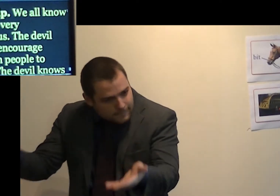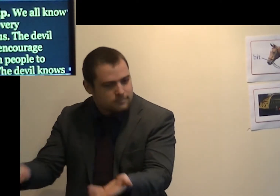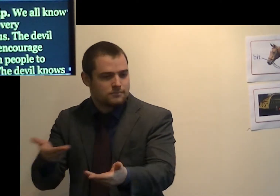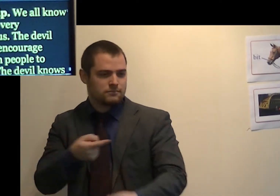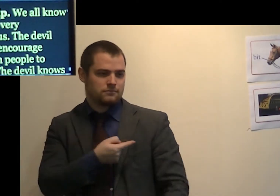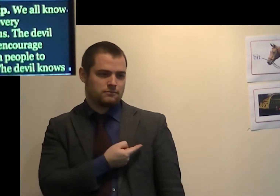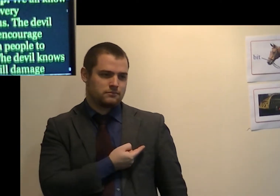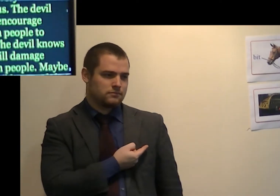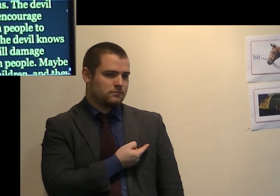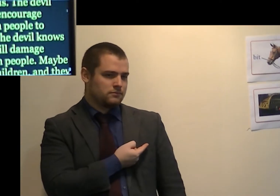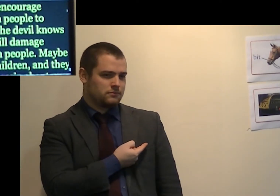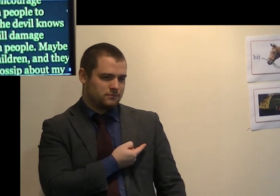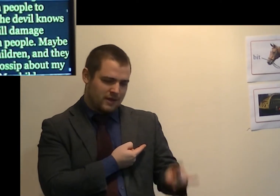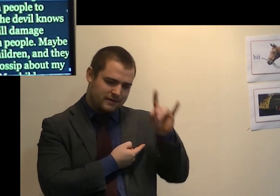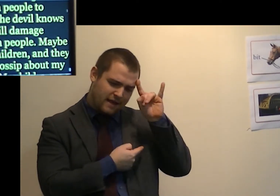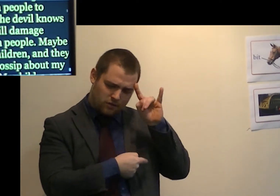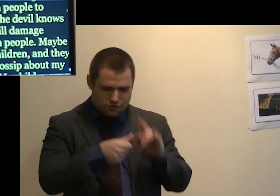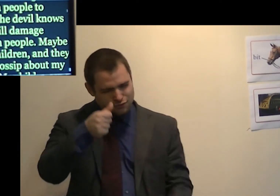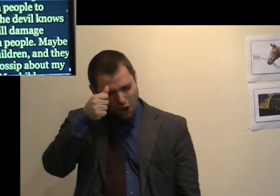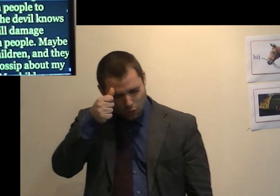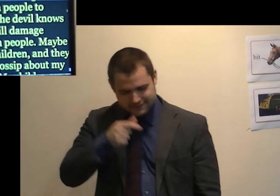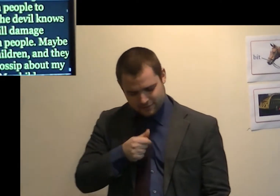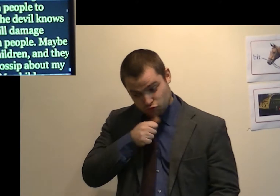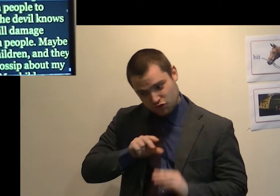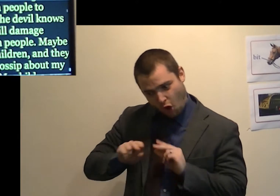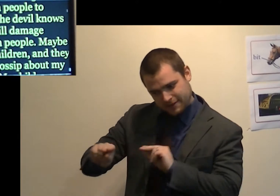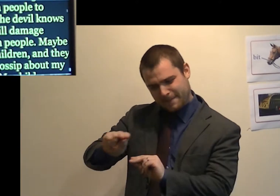The devil knows gossip will damage Christian people.